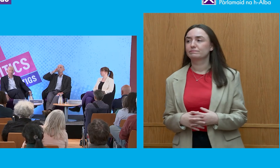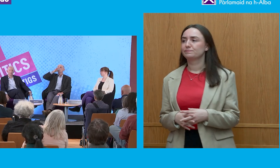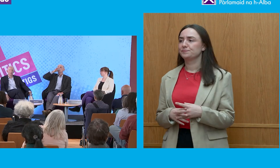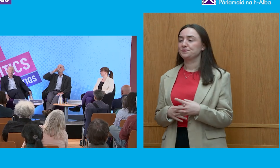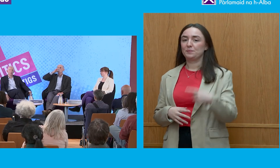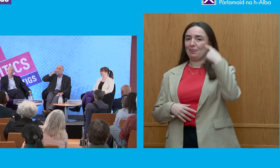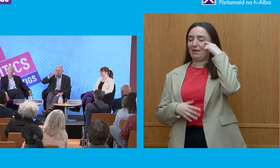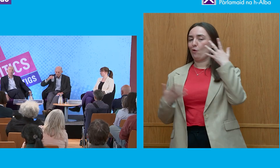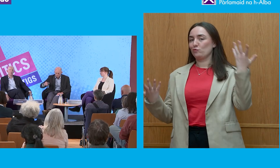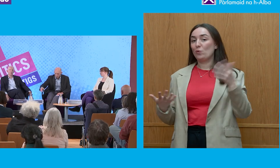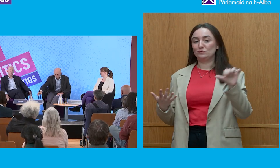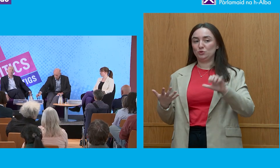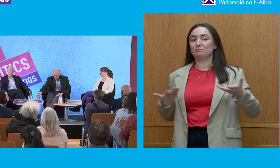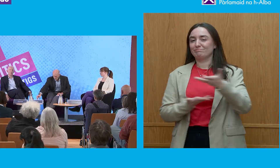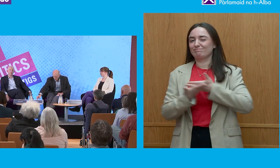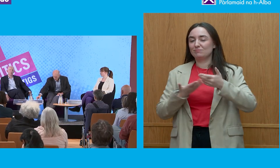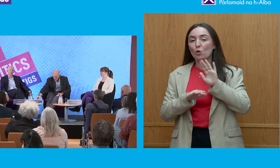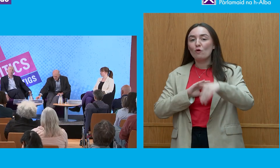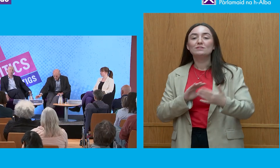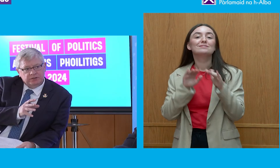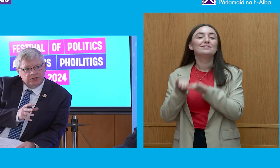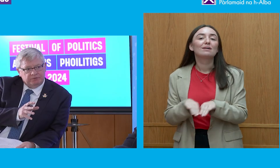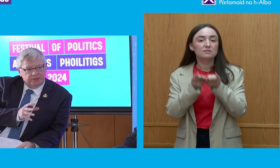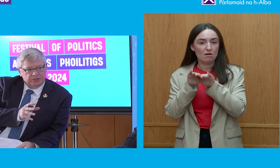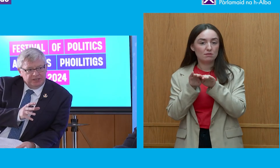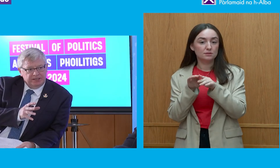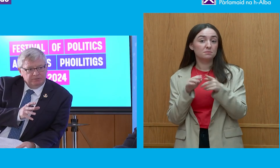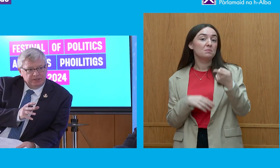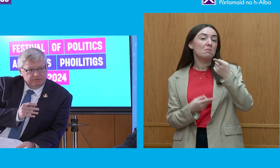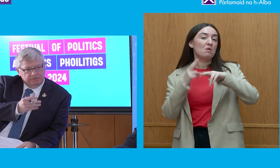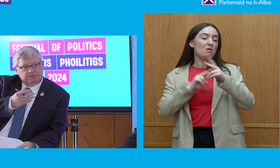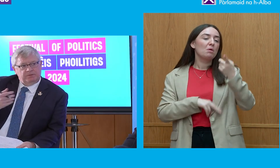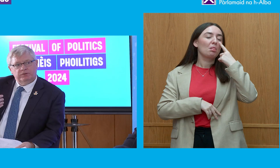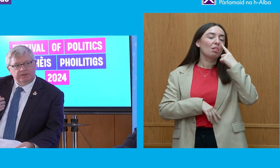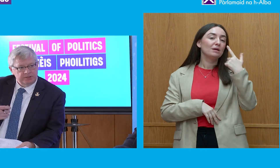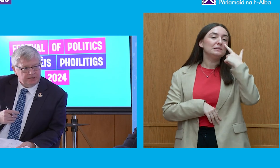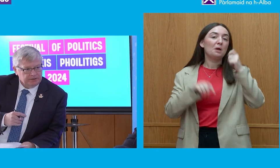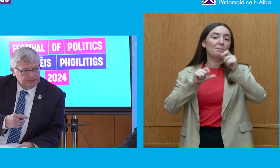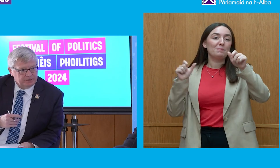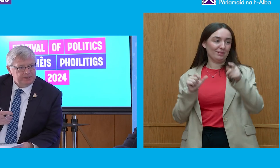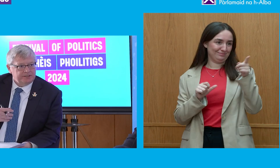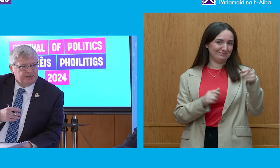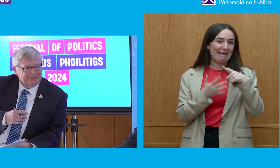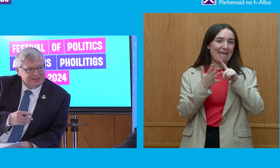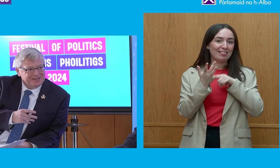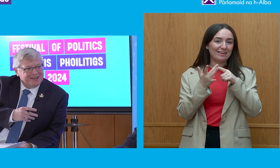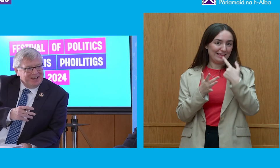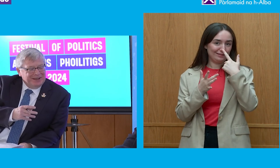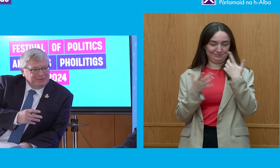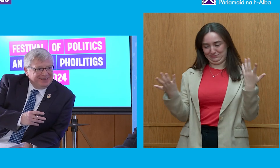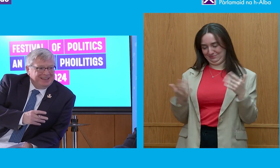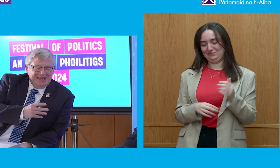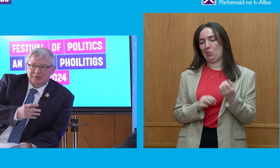obviously, standards. If we look to sort of younger generations, Ellie, we can, three of this side of it can clearly say that,